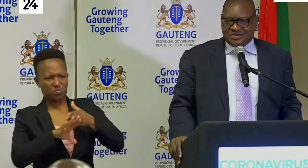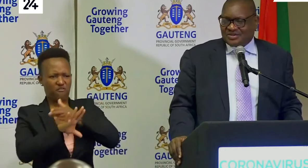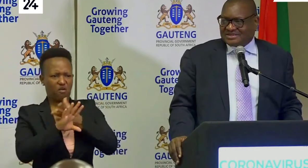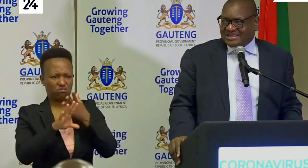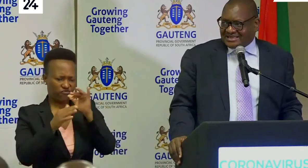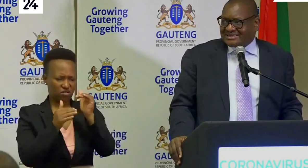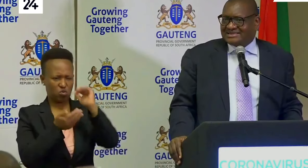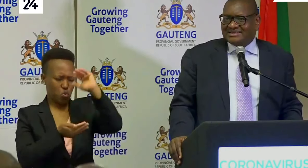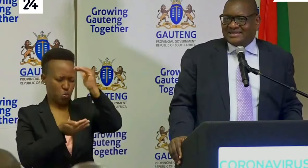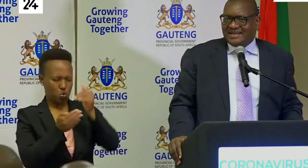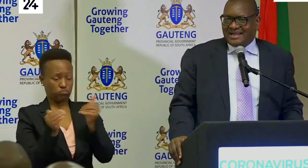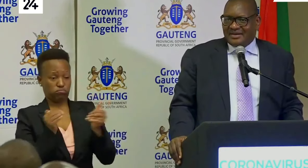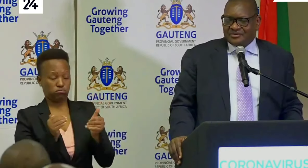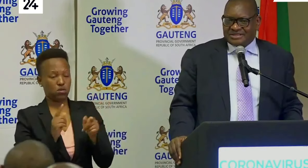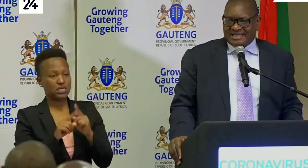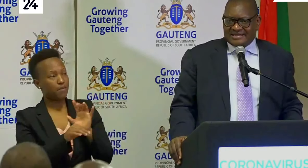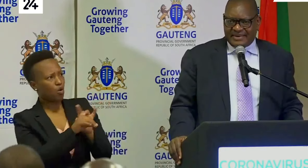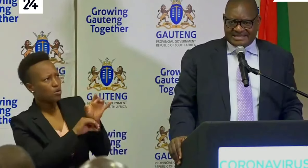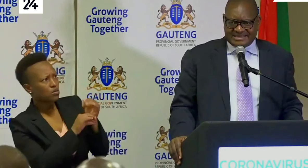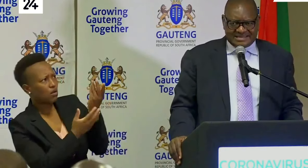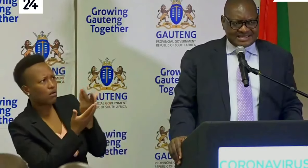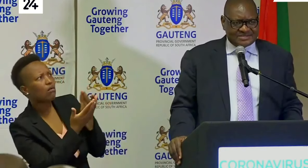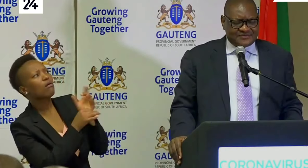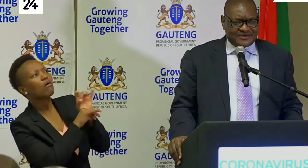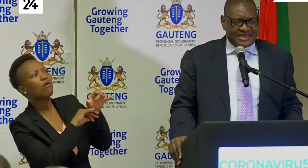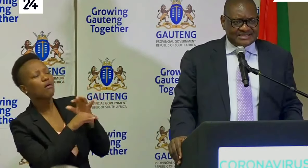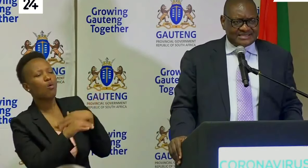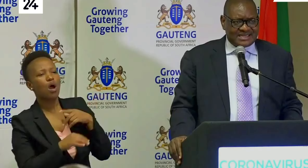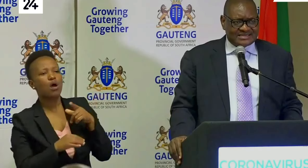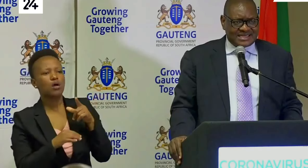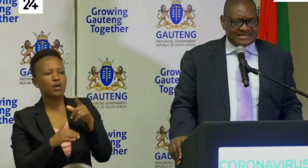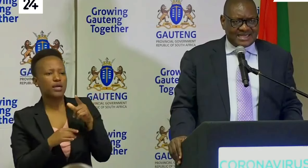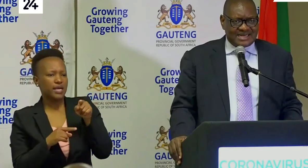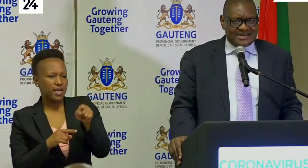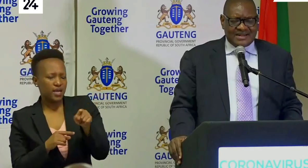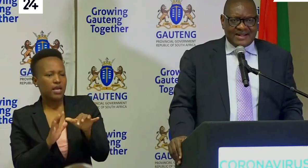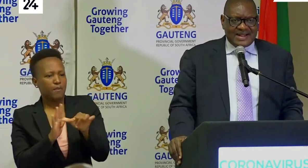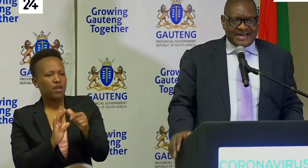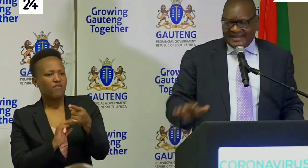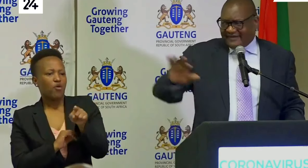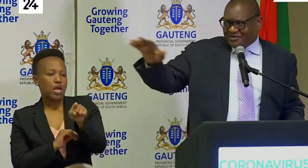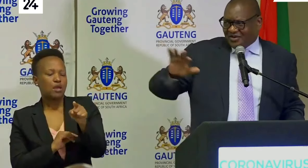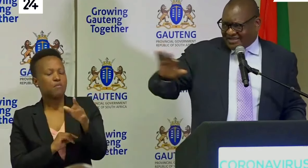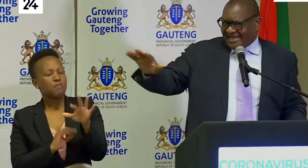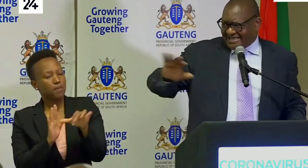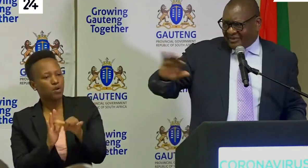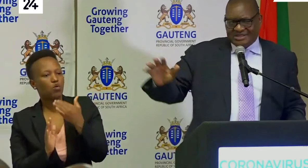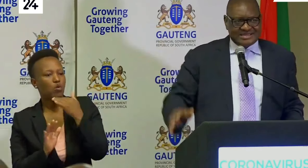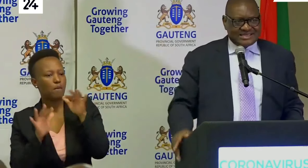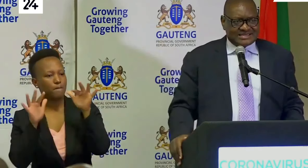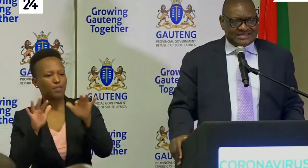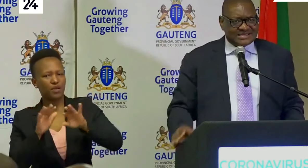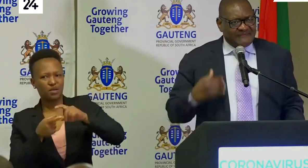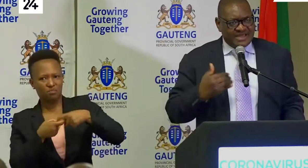also consults who takes the best interest of our nation at heart and leave out all the other